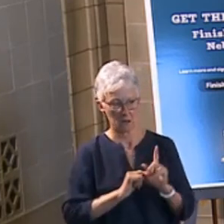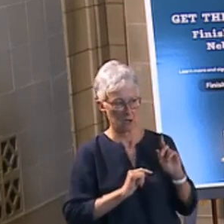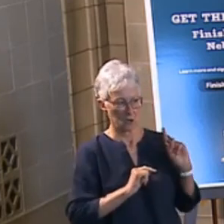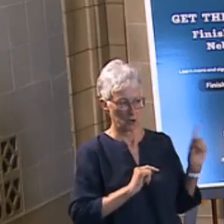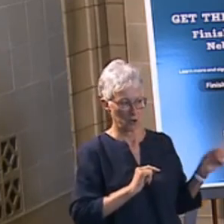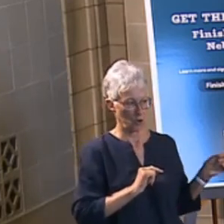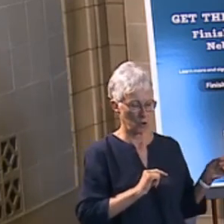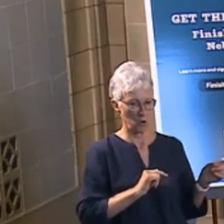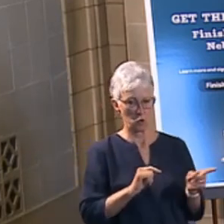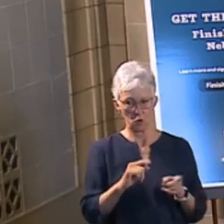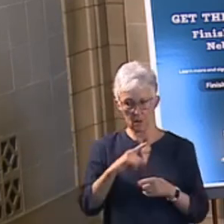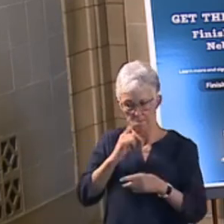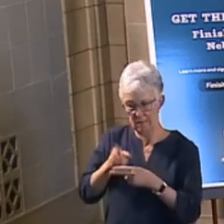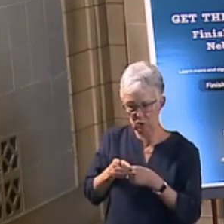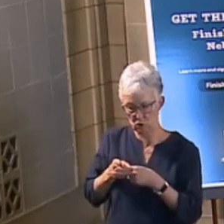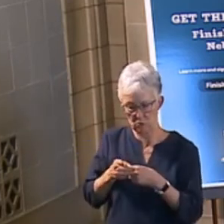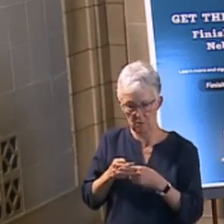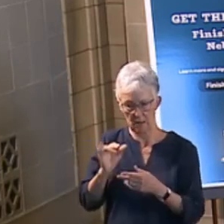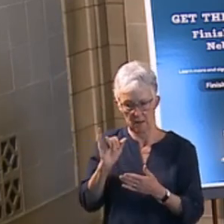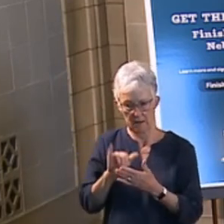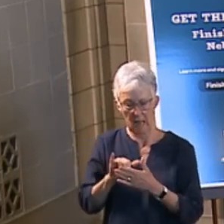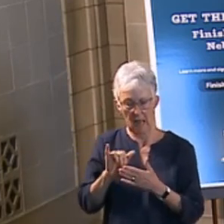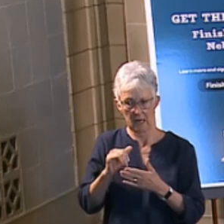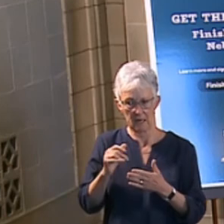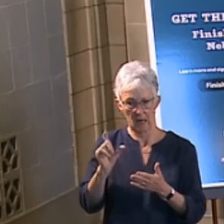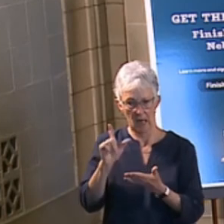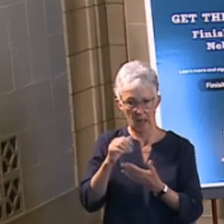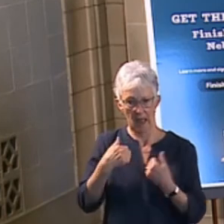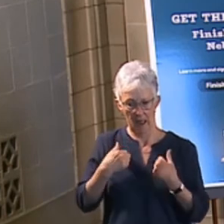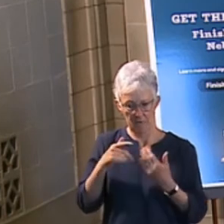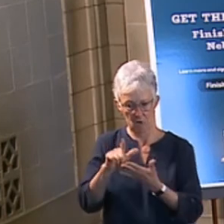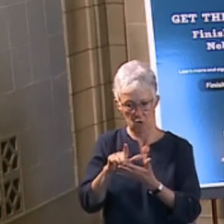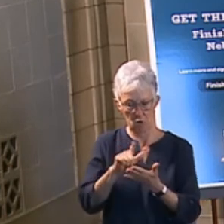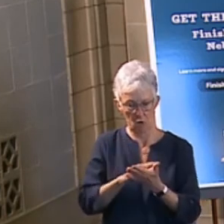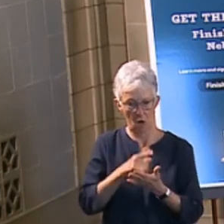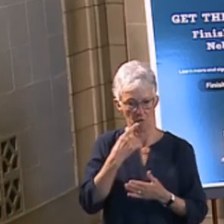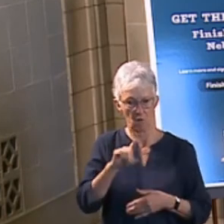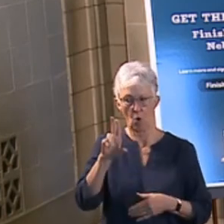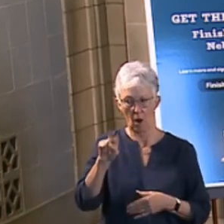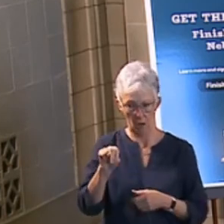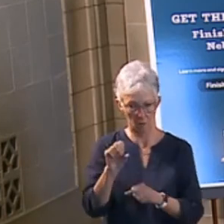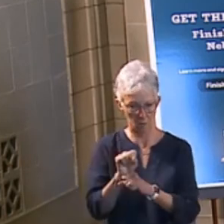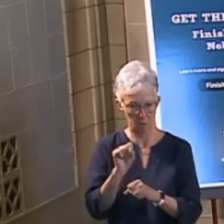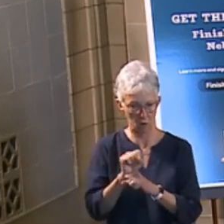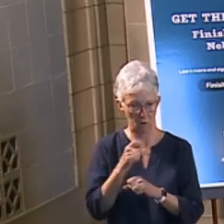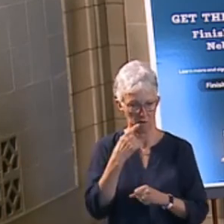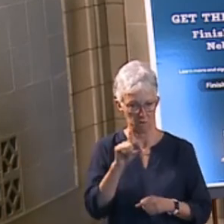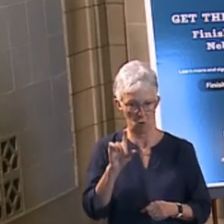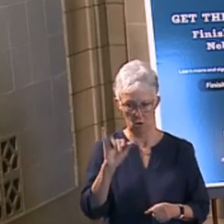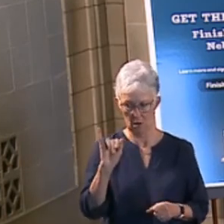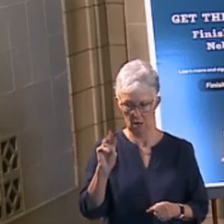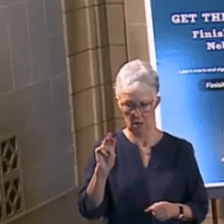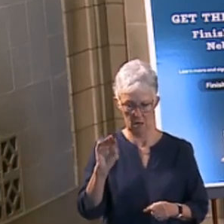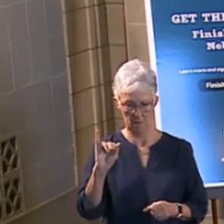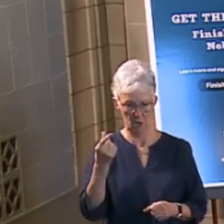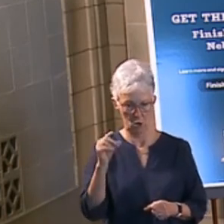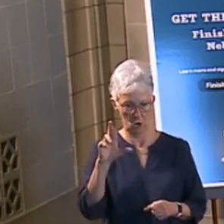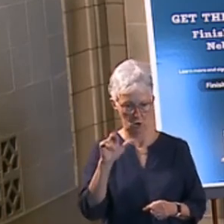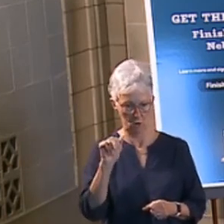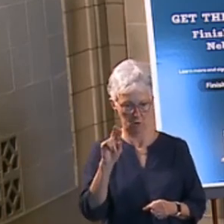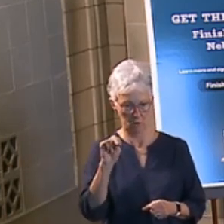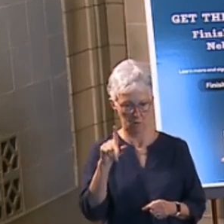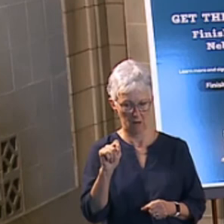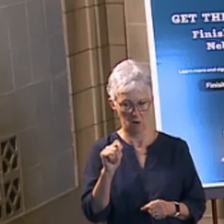allow unemployment benefits for immigrants who have authorization to work in